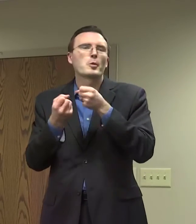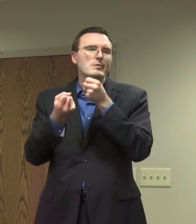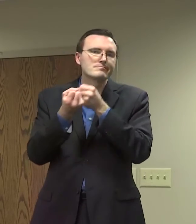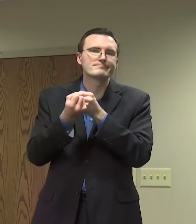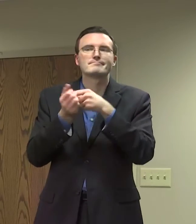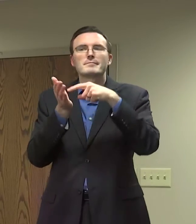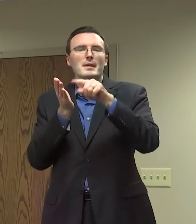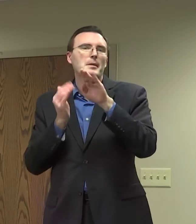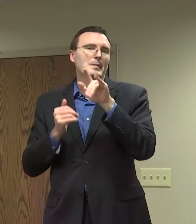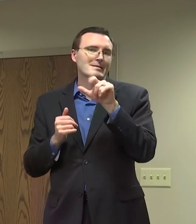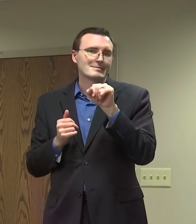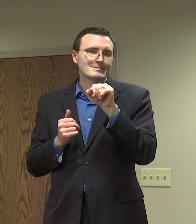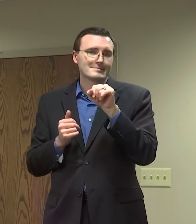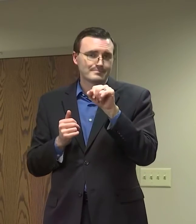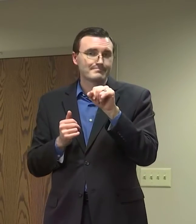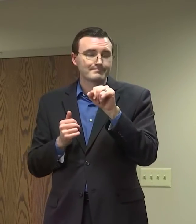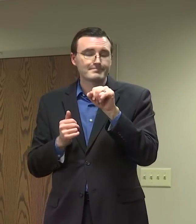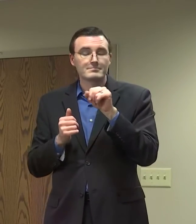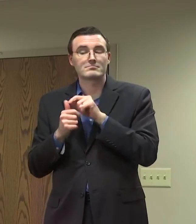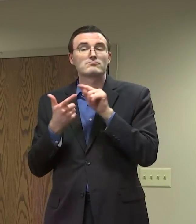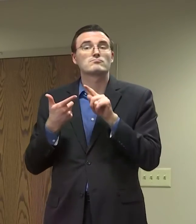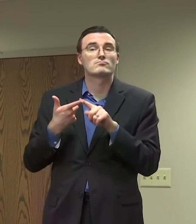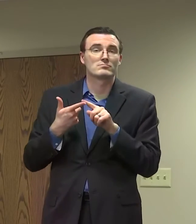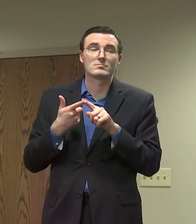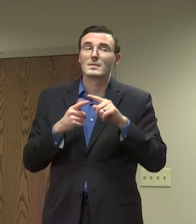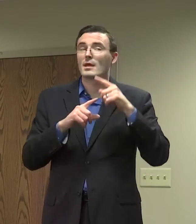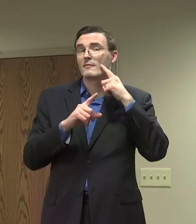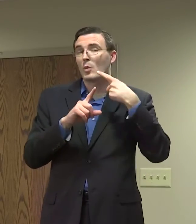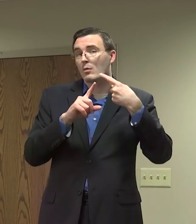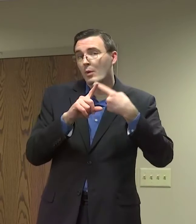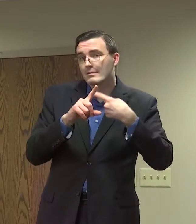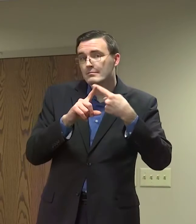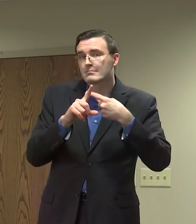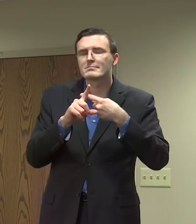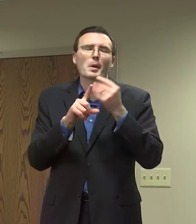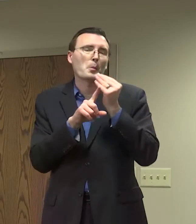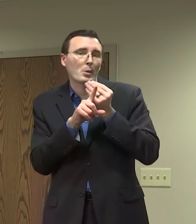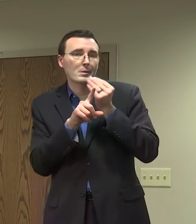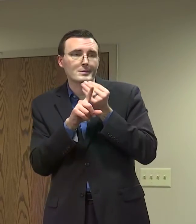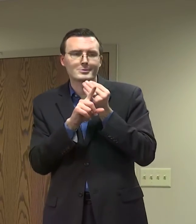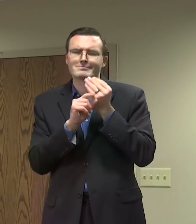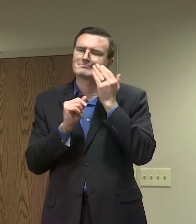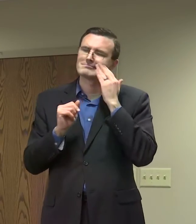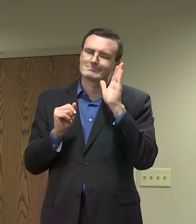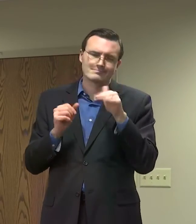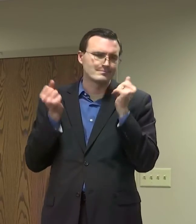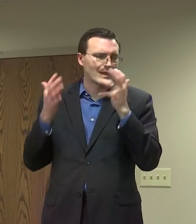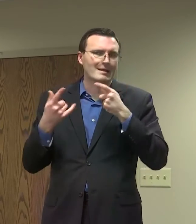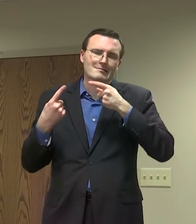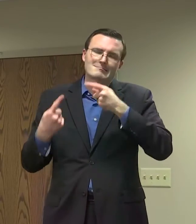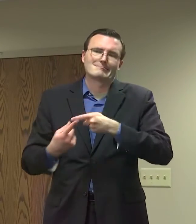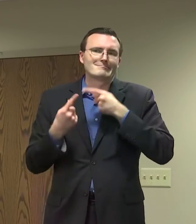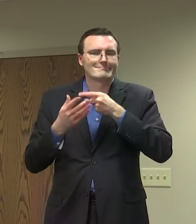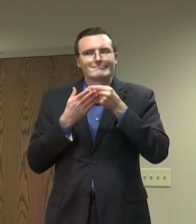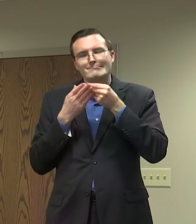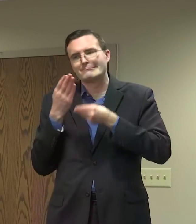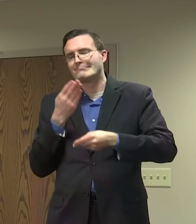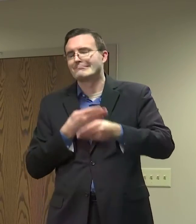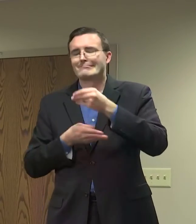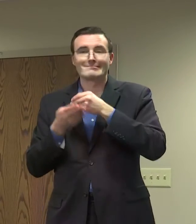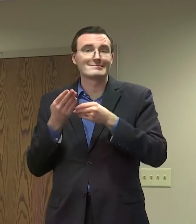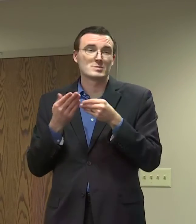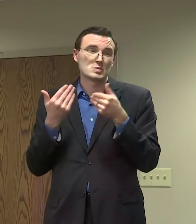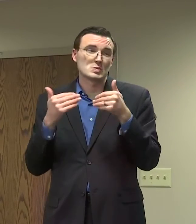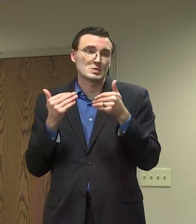is paying their rent and mortgage. Obviously, we know that there's this, we've heard a lot about it, this